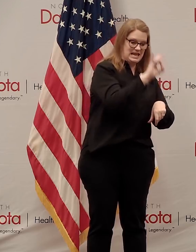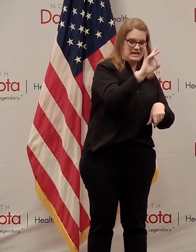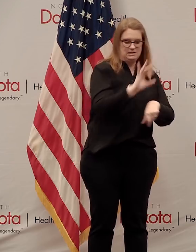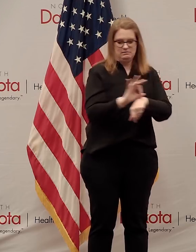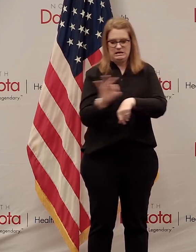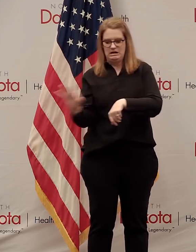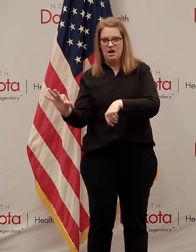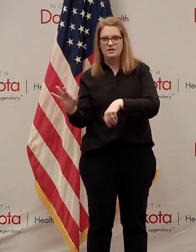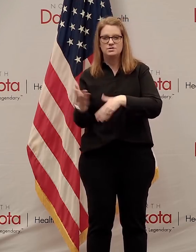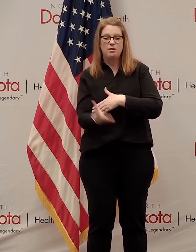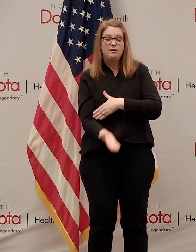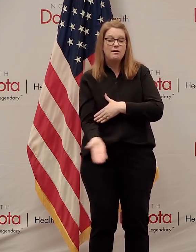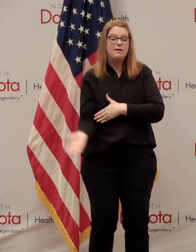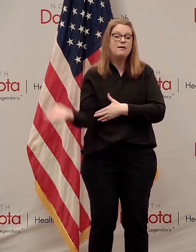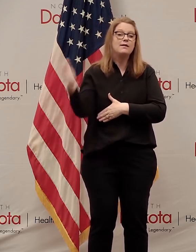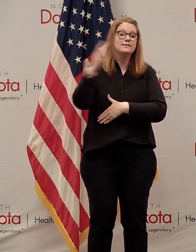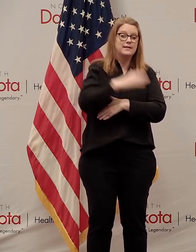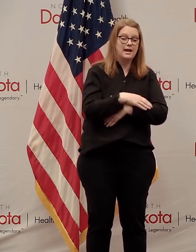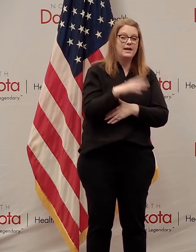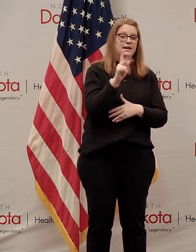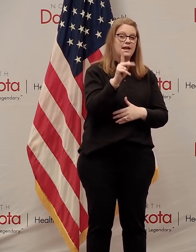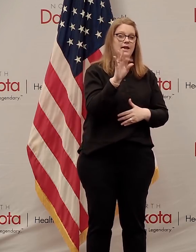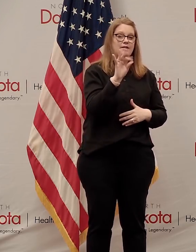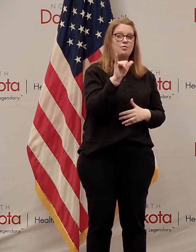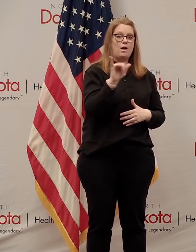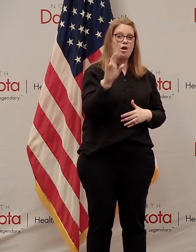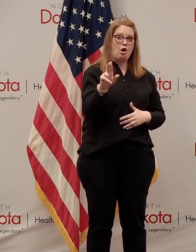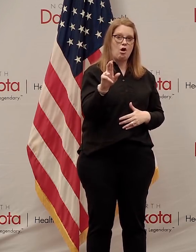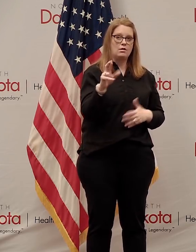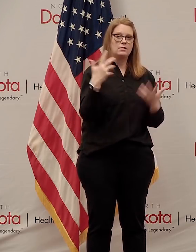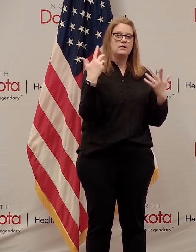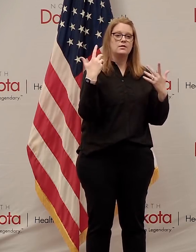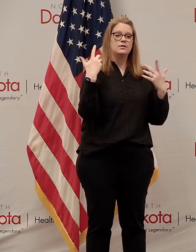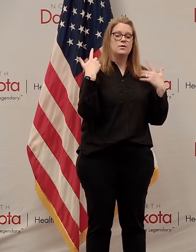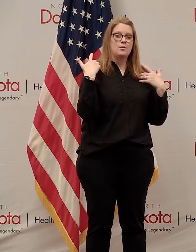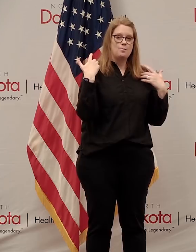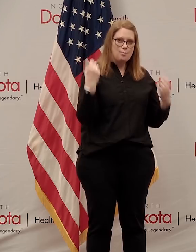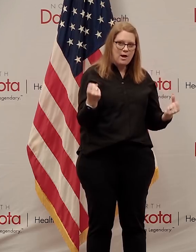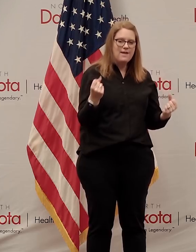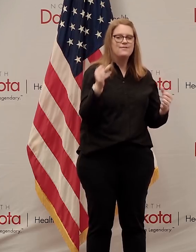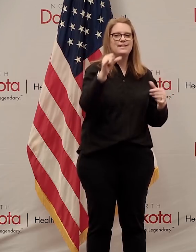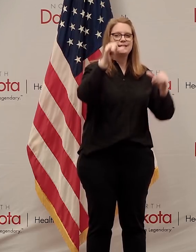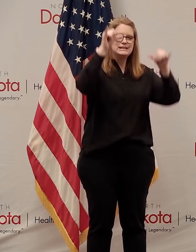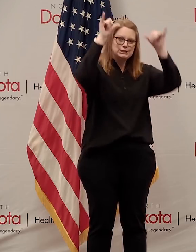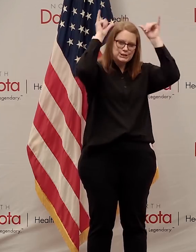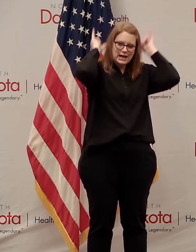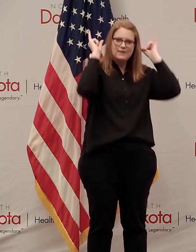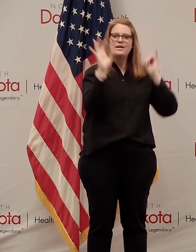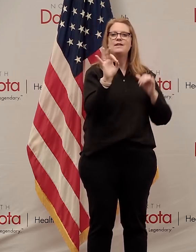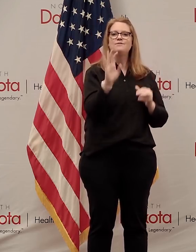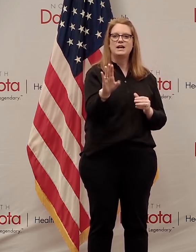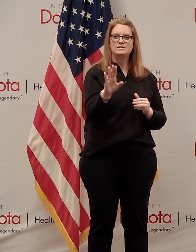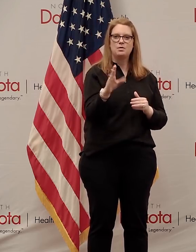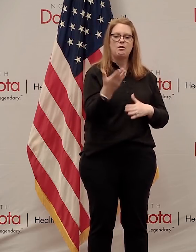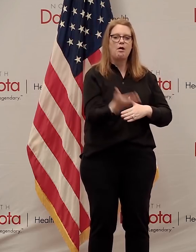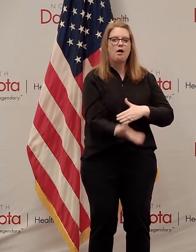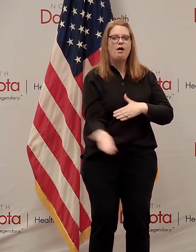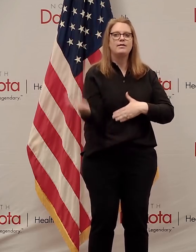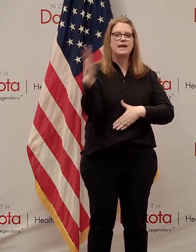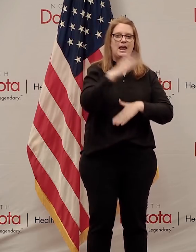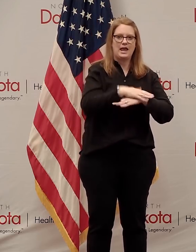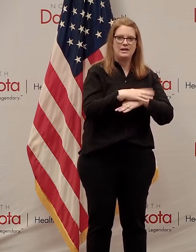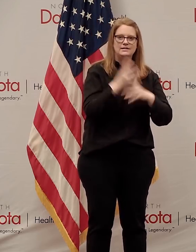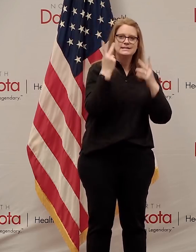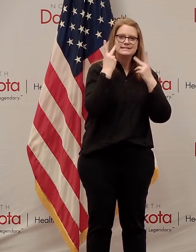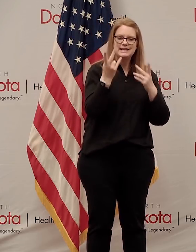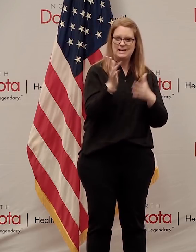to 9 p.m. throughout the day. KFYR, their local NBC station, Brave the Shave Facebook page throughout the day to see videos